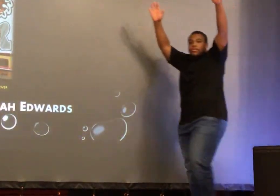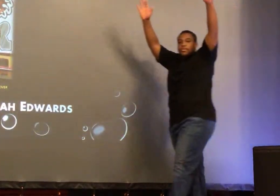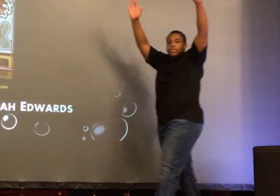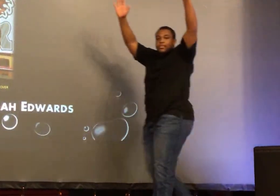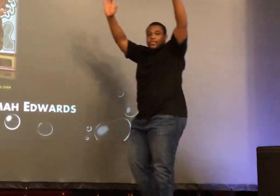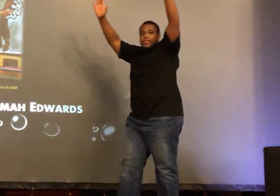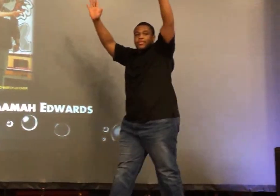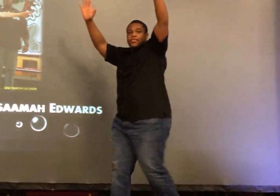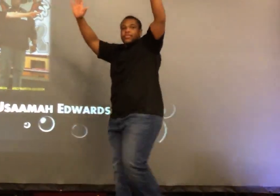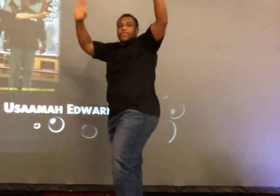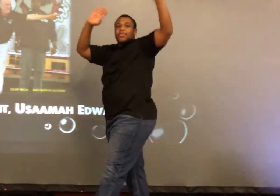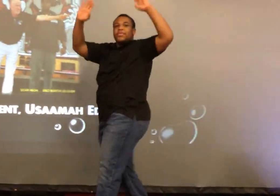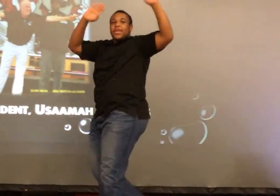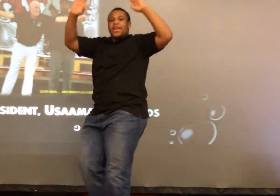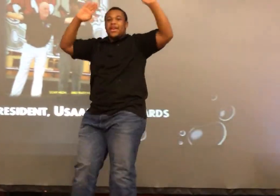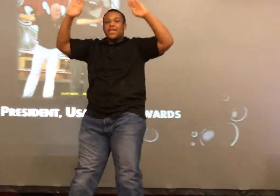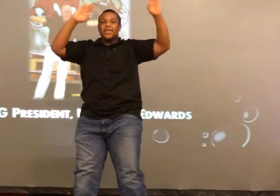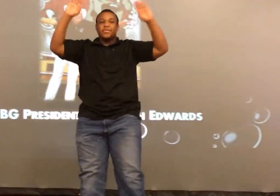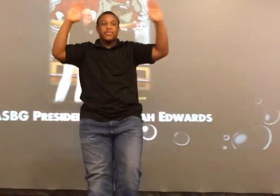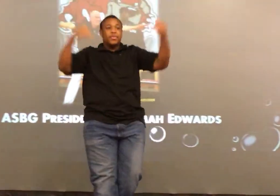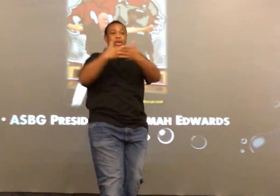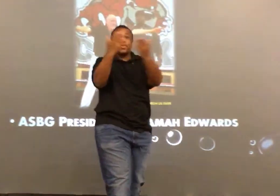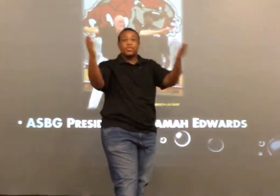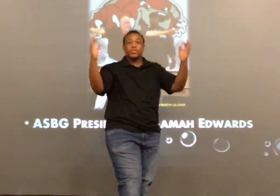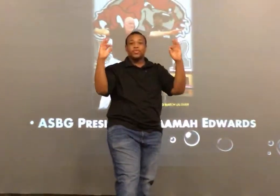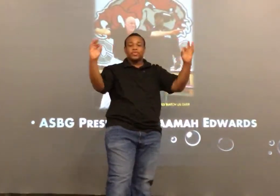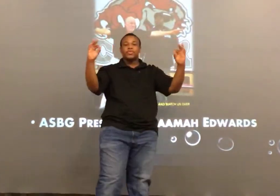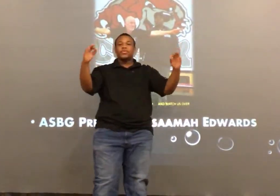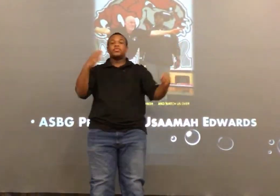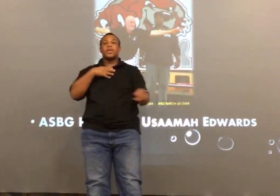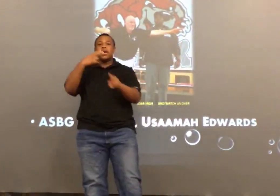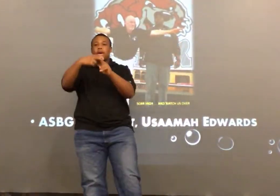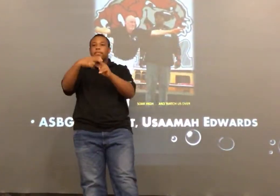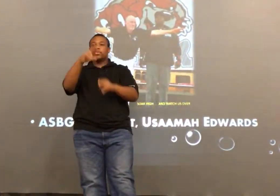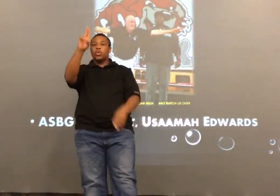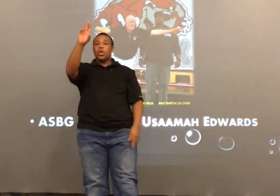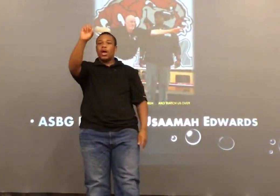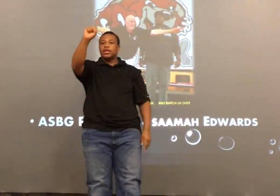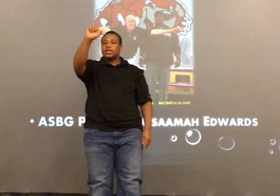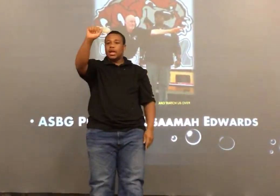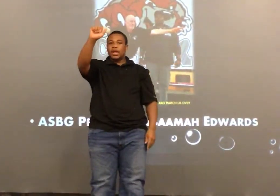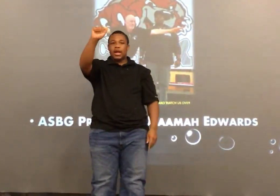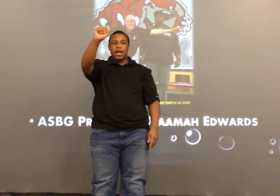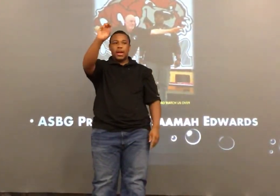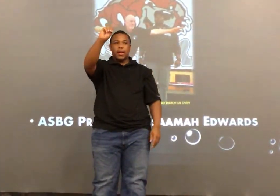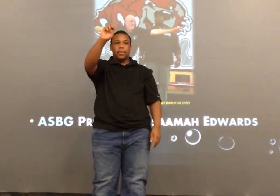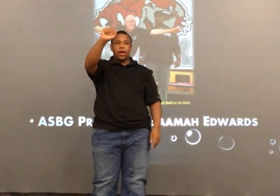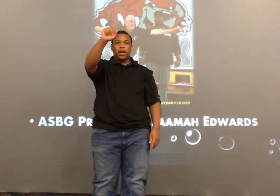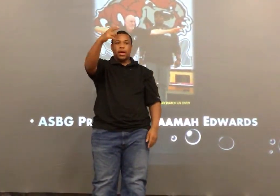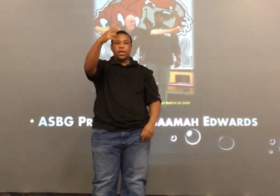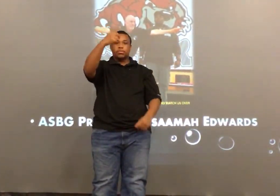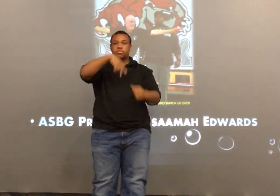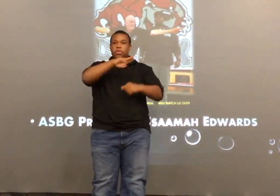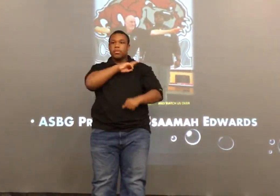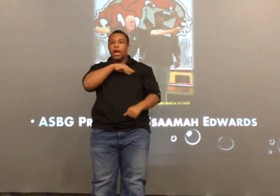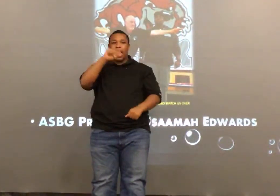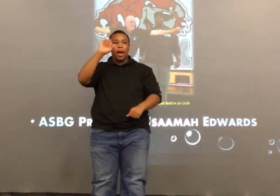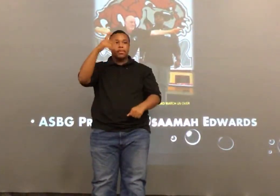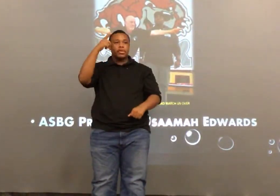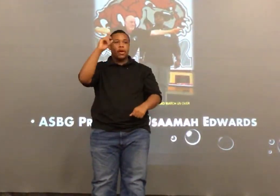Hello, everyone. Hi. How's everyone doing? My name is Usama.